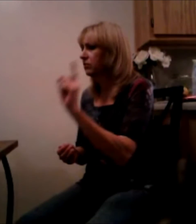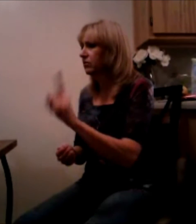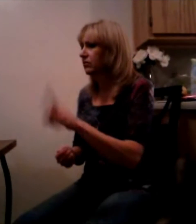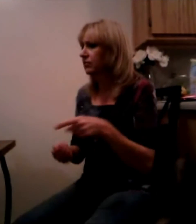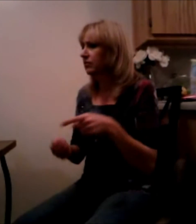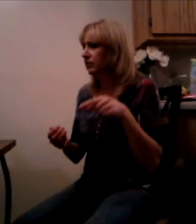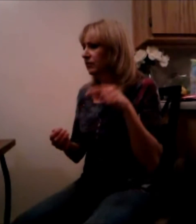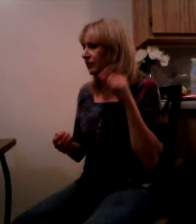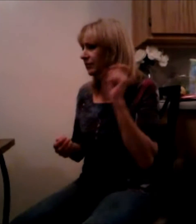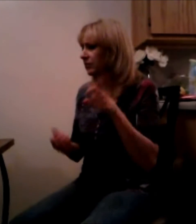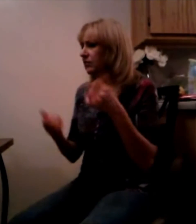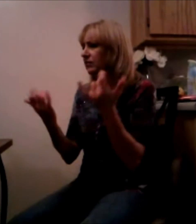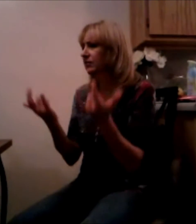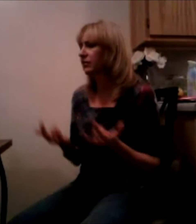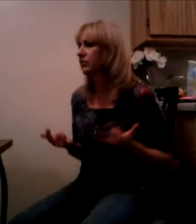Is in your soul